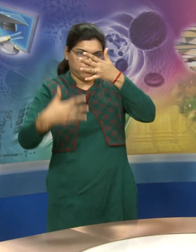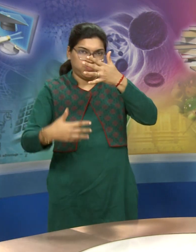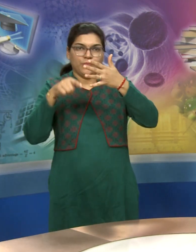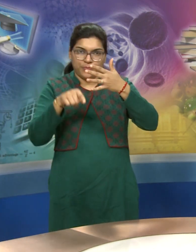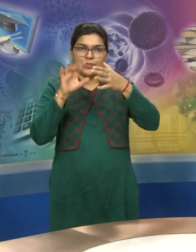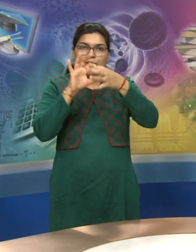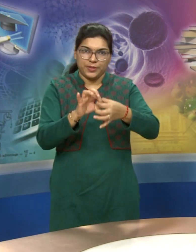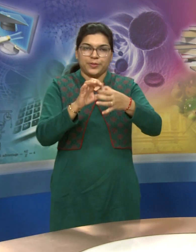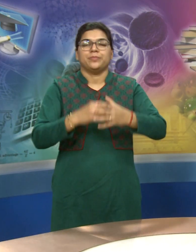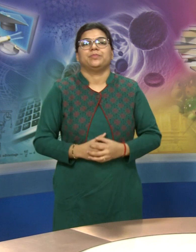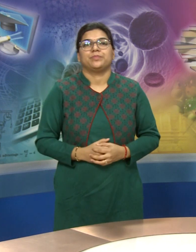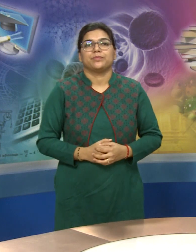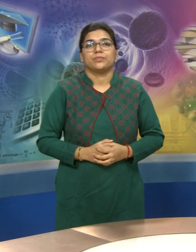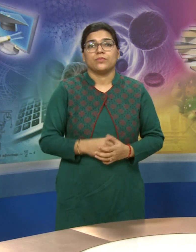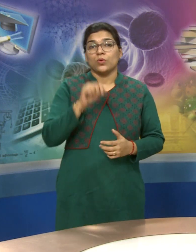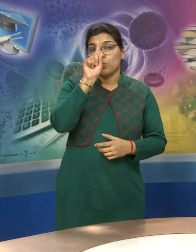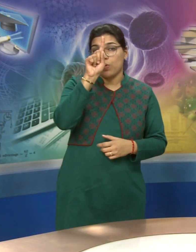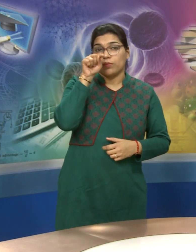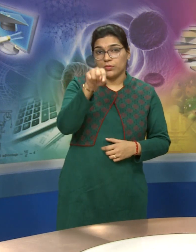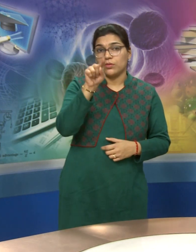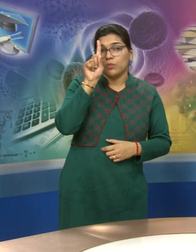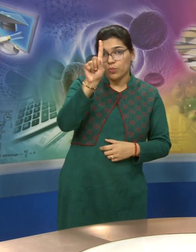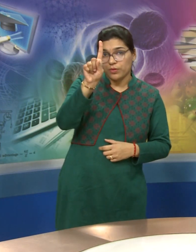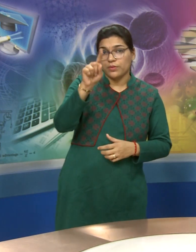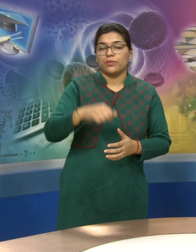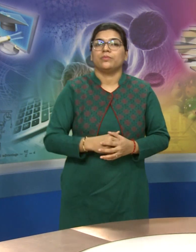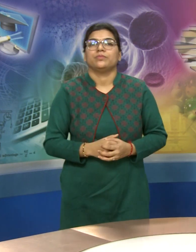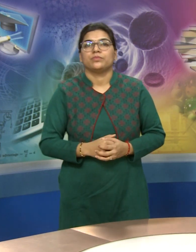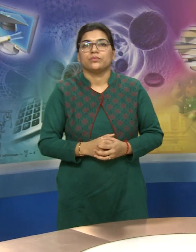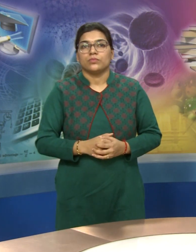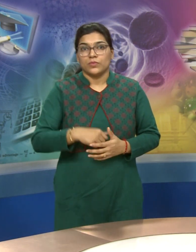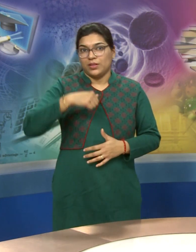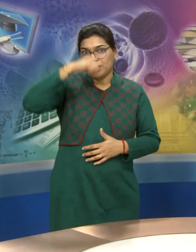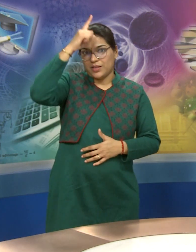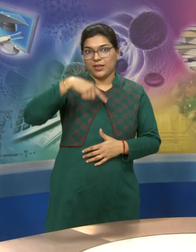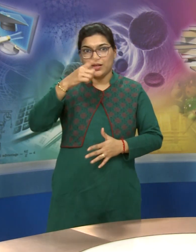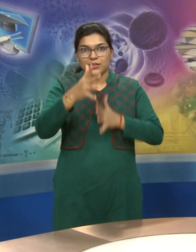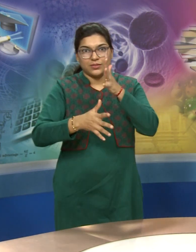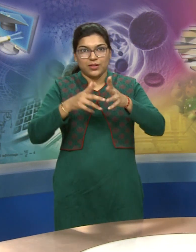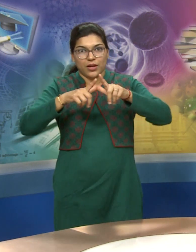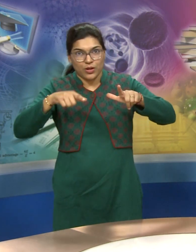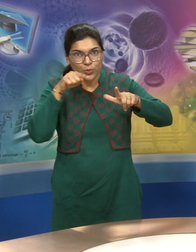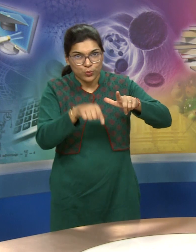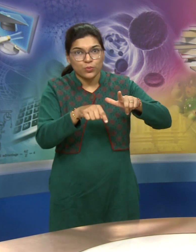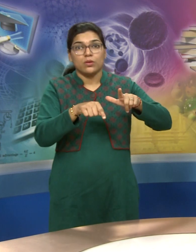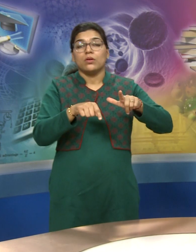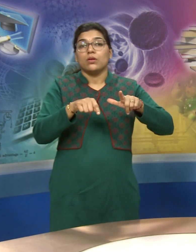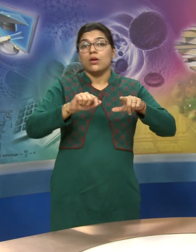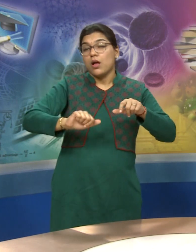.1 identify features of Indian sign